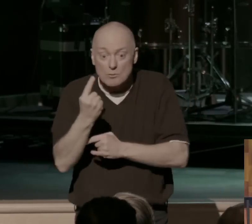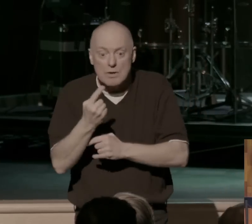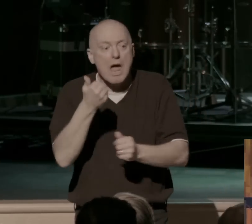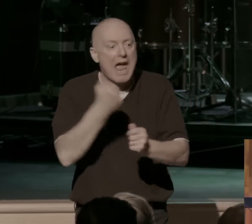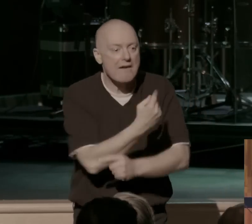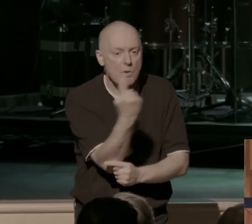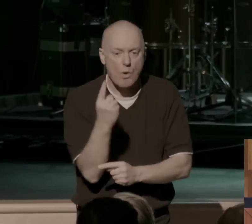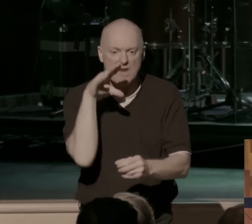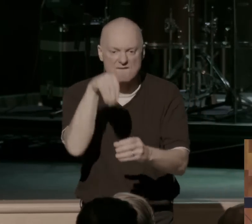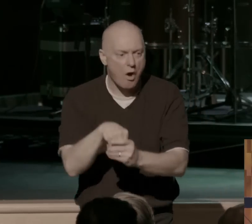involved.